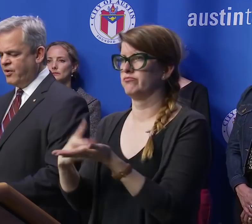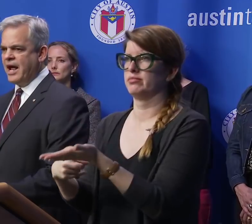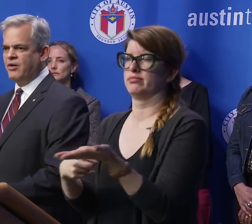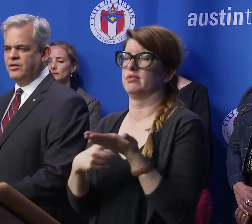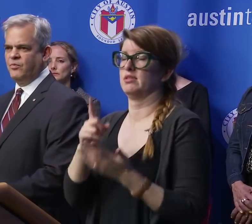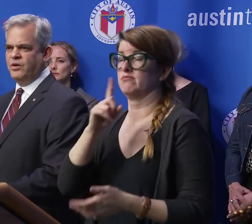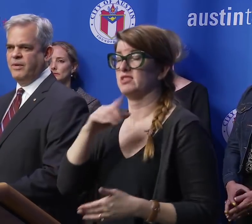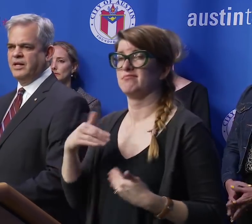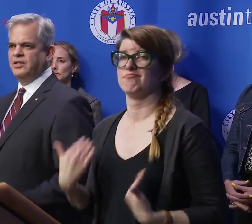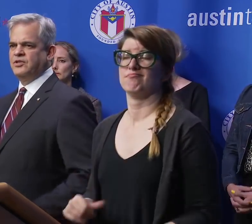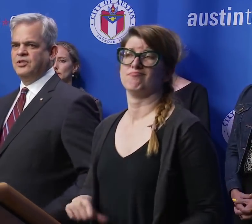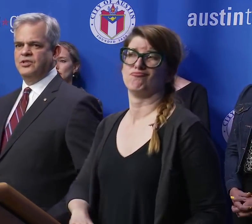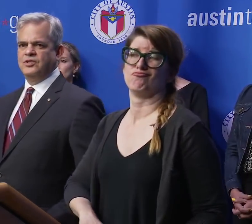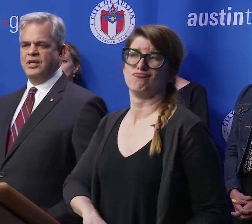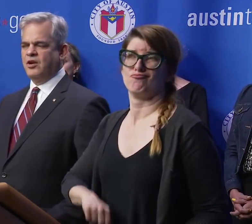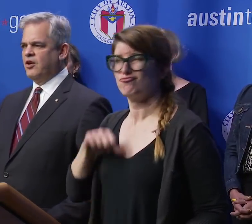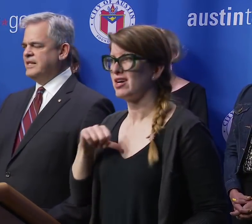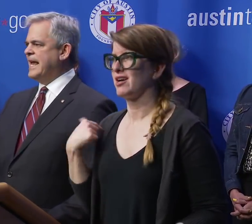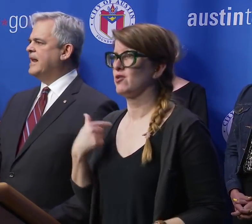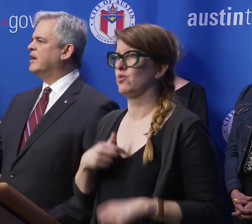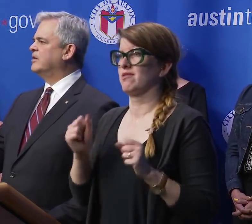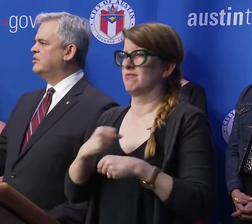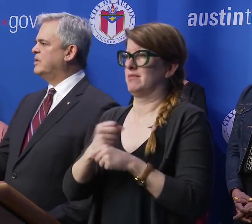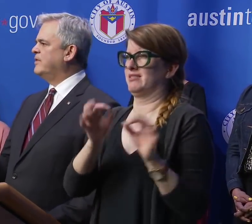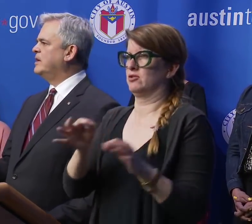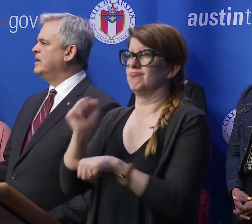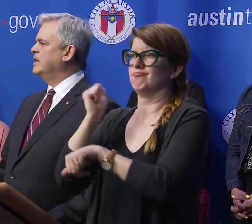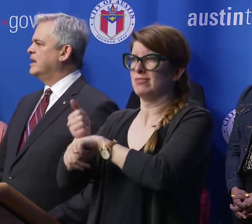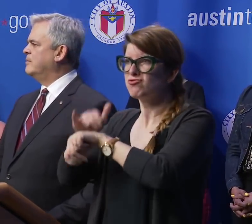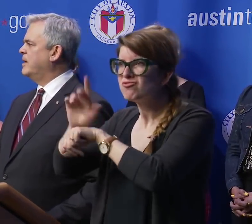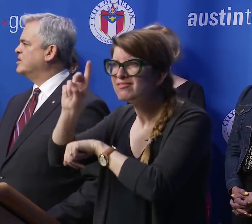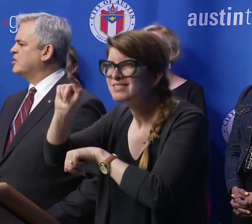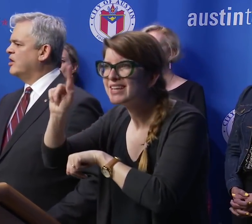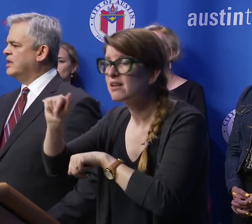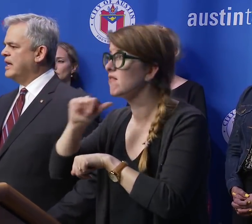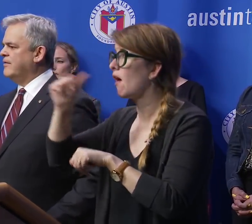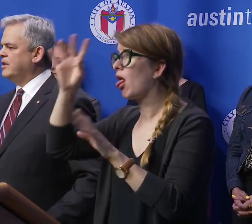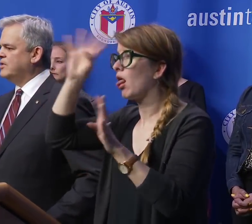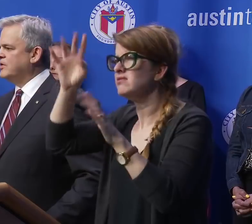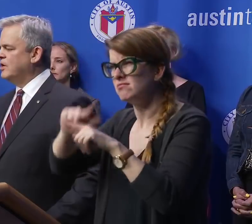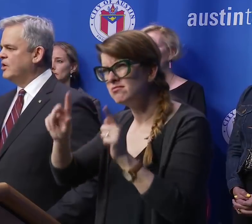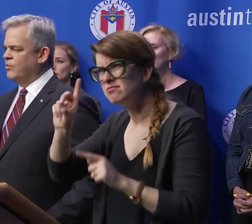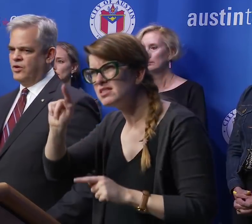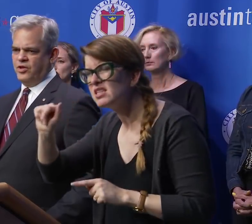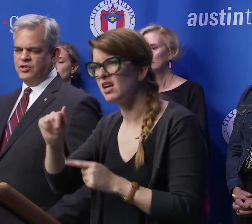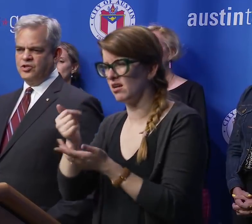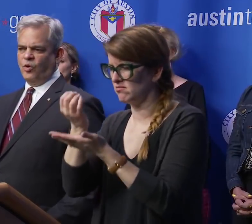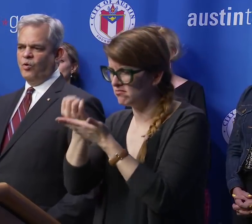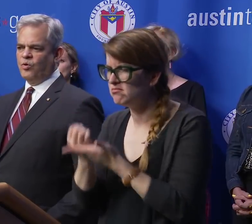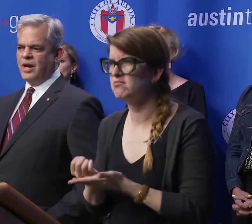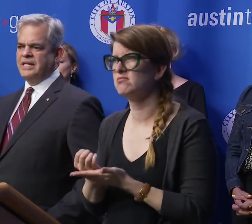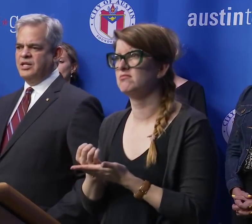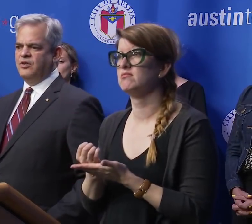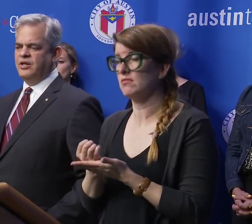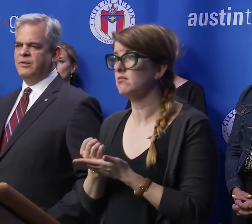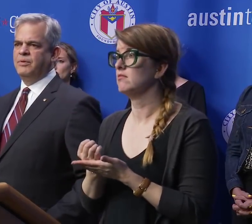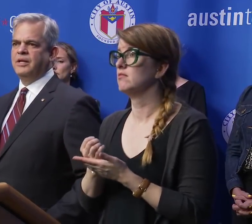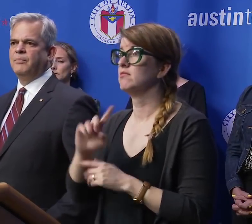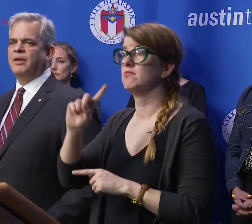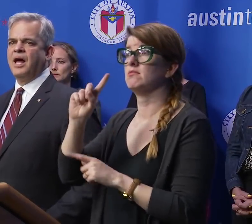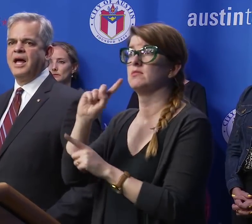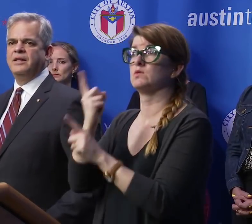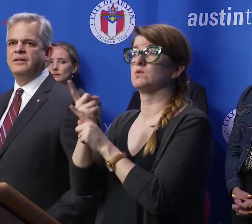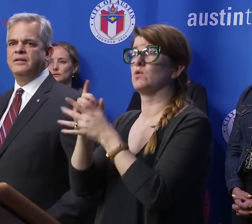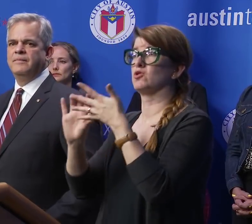I am proud that we are making decisions that are data driven and based on the evidence where the sole criteria